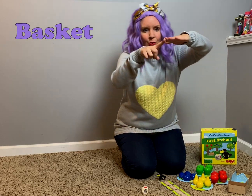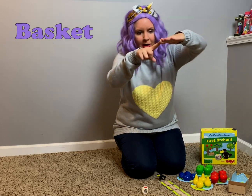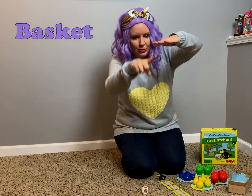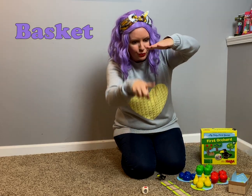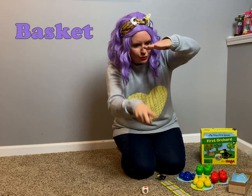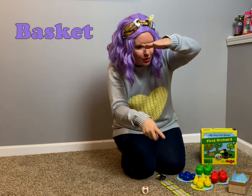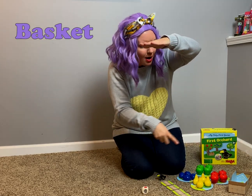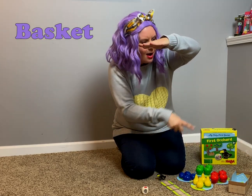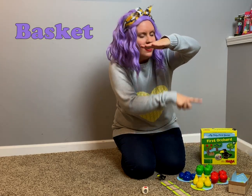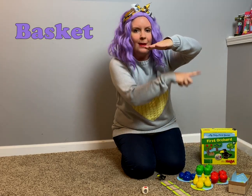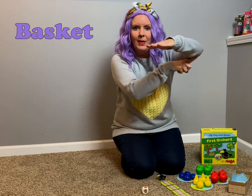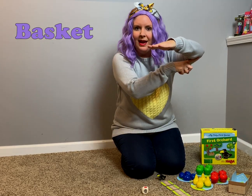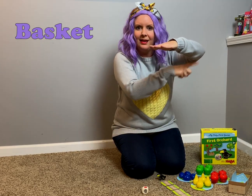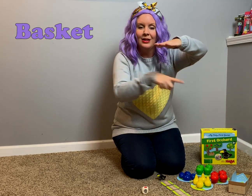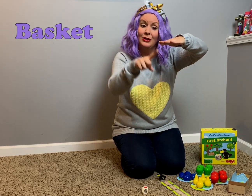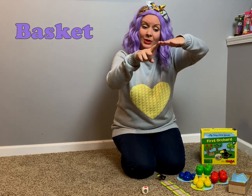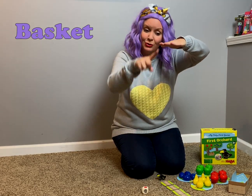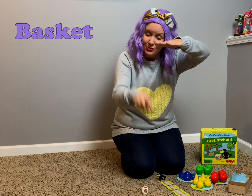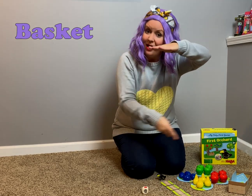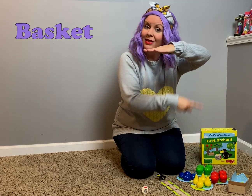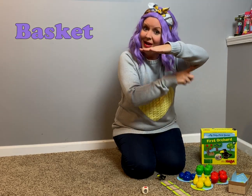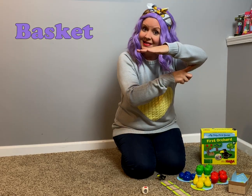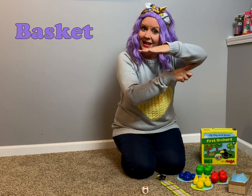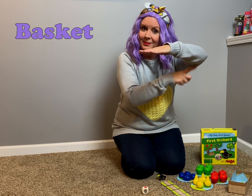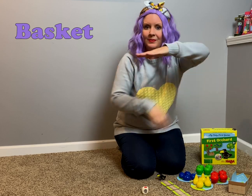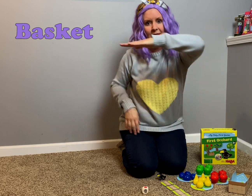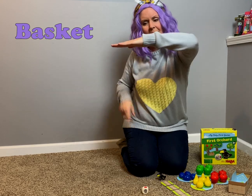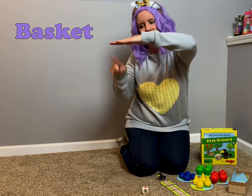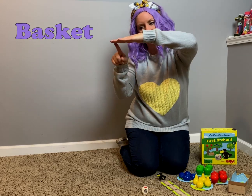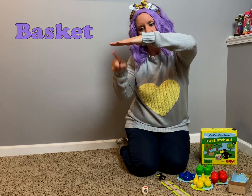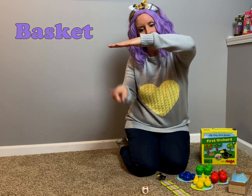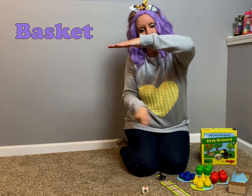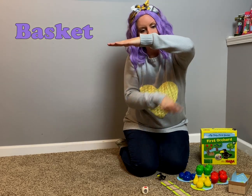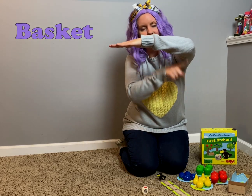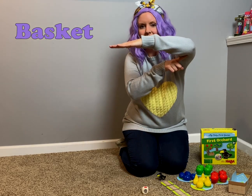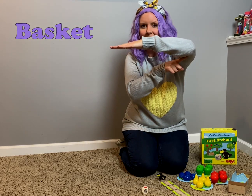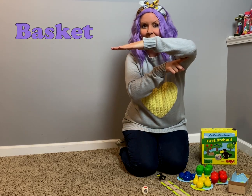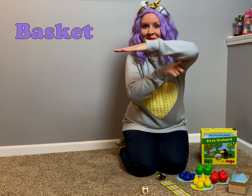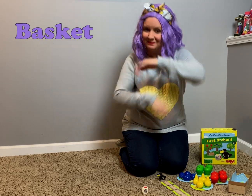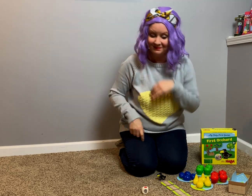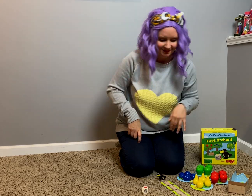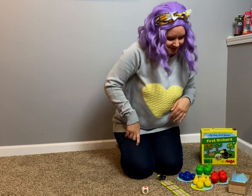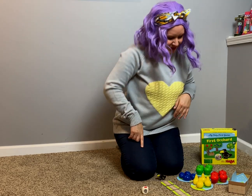want to draw that bag. want to draw the basket. See? Basket. Good.